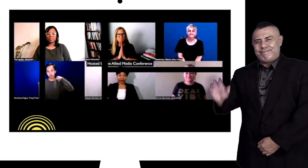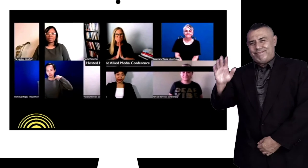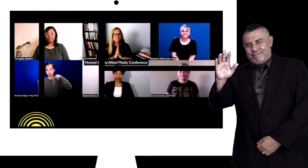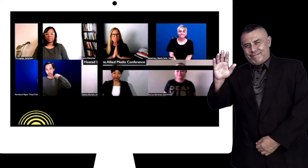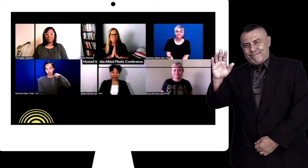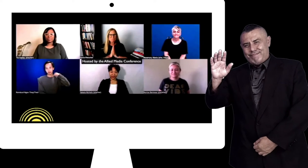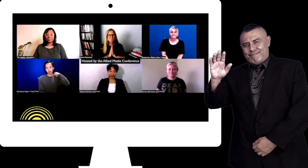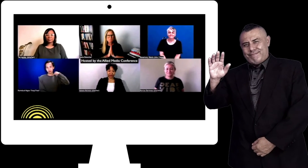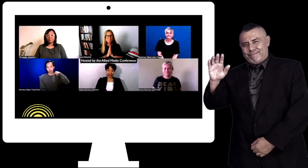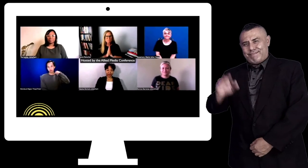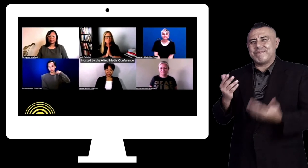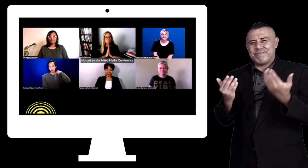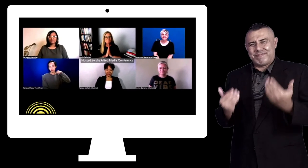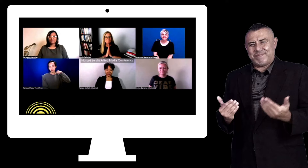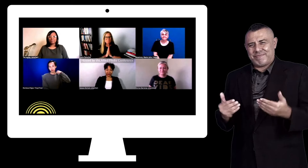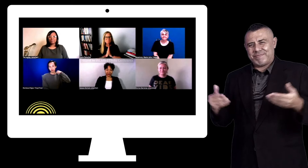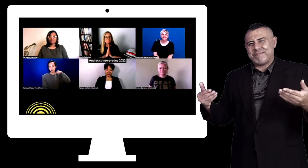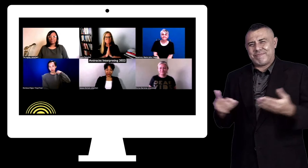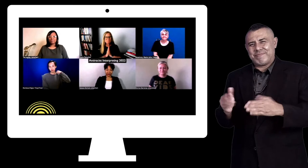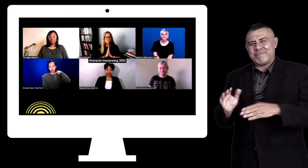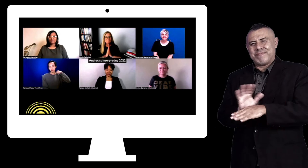Hello. Welcome to this video.